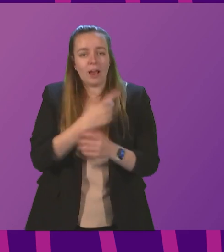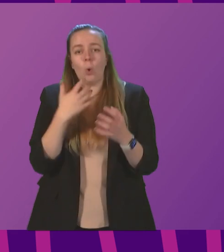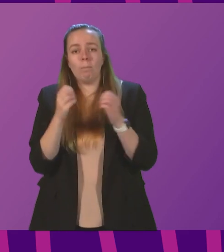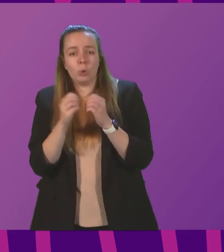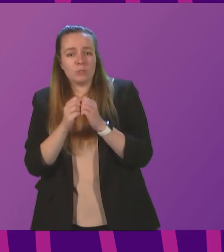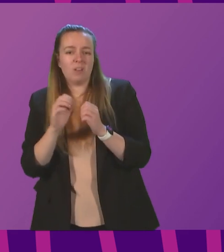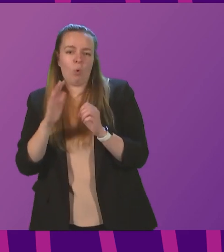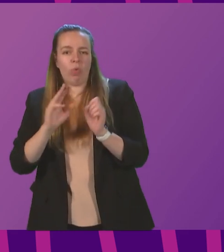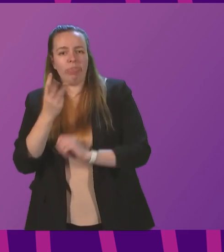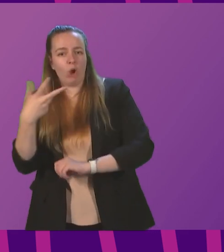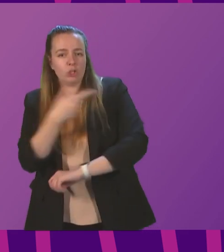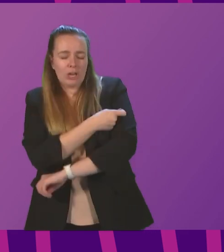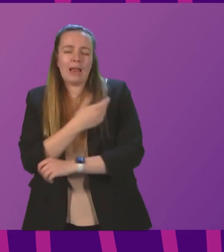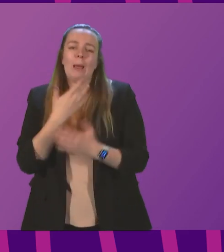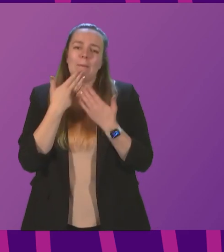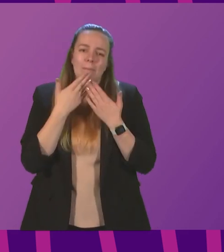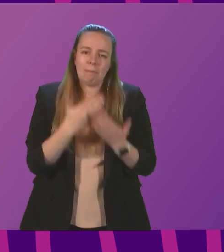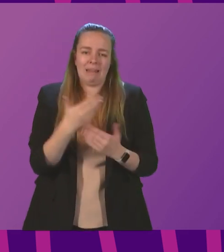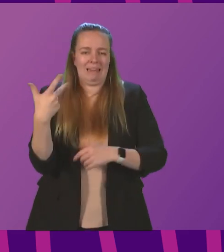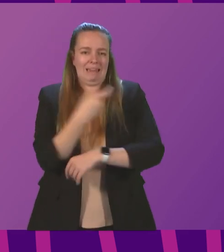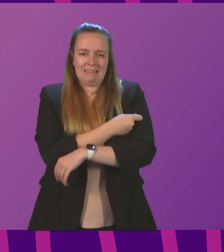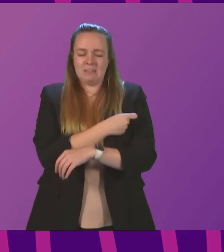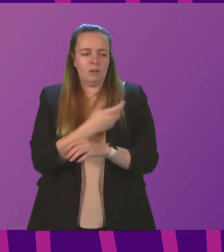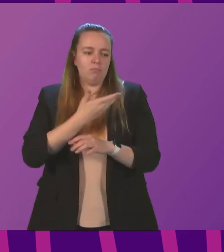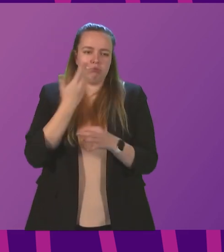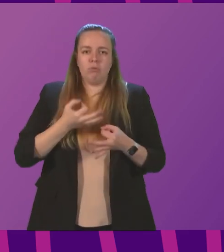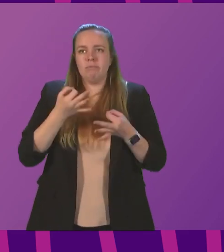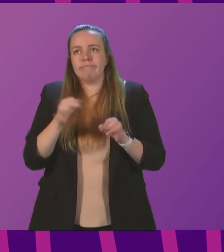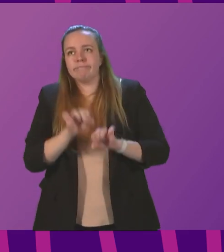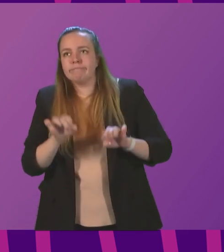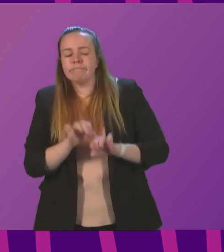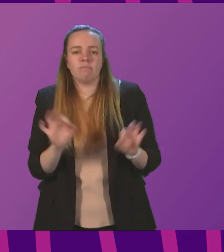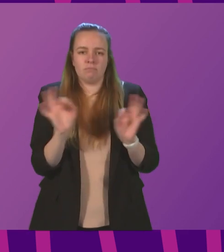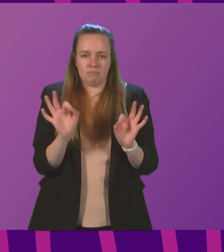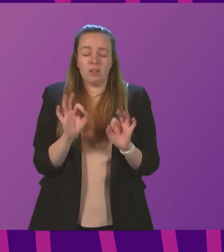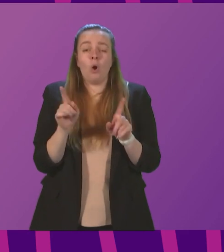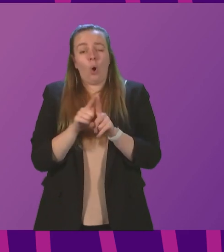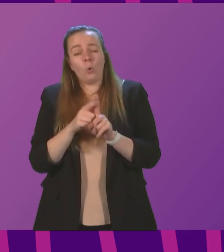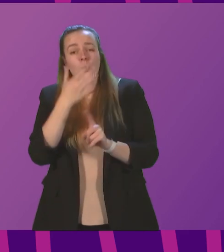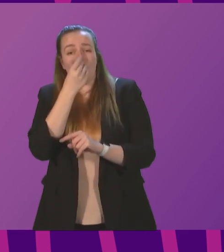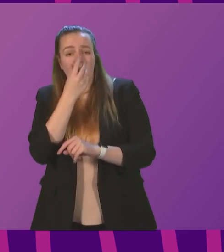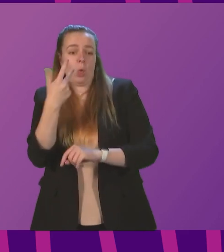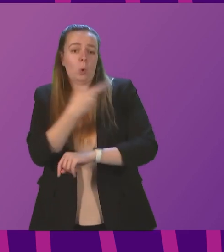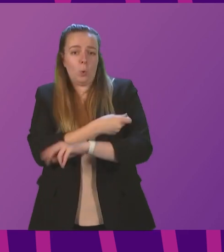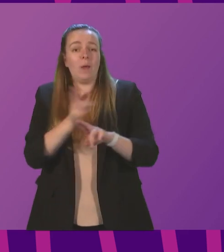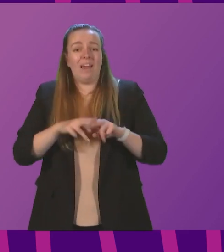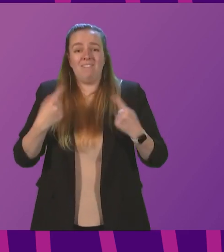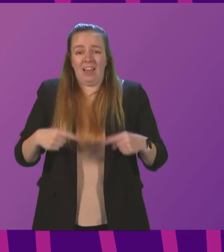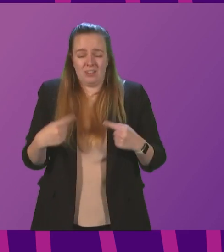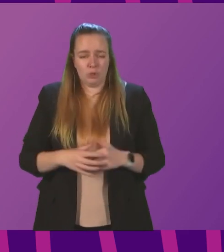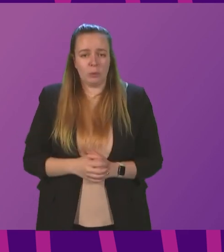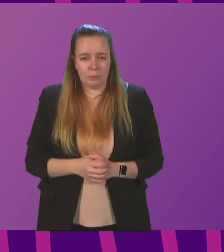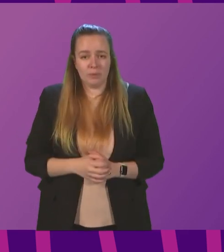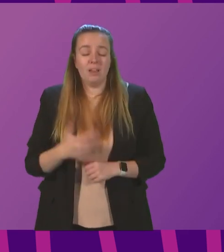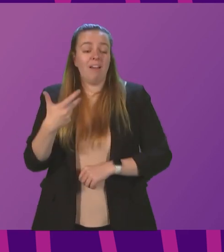booster or third jag, to please take up the offer without delay and get the flu jag too if you are eligible. Getting